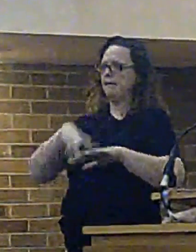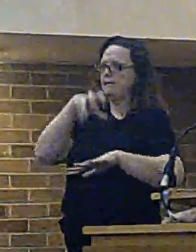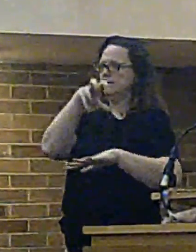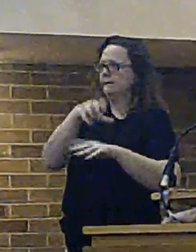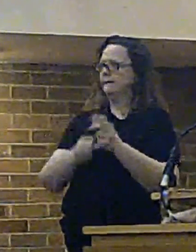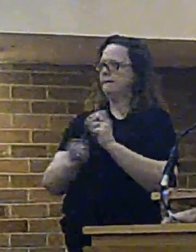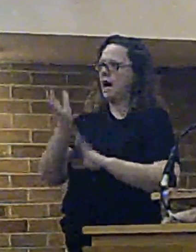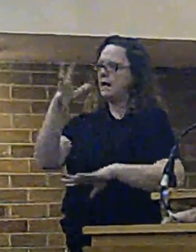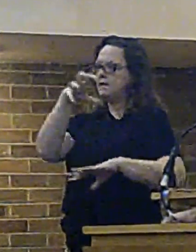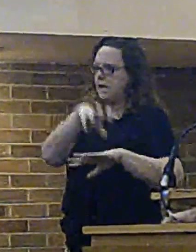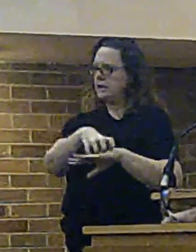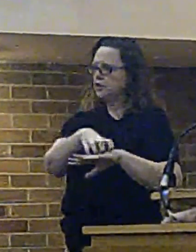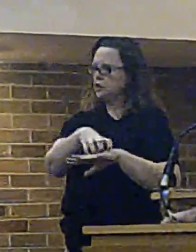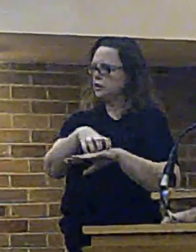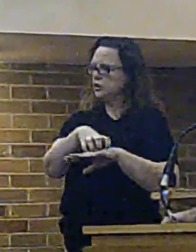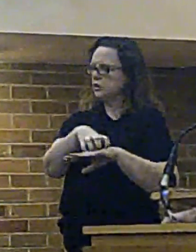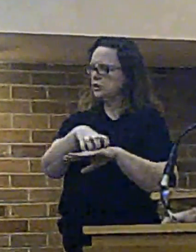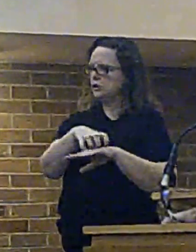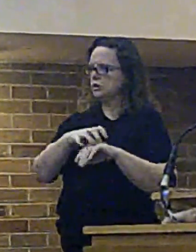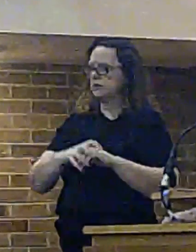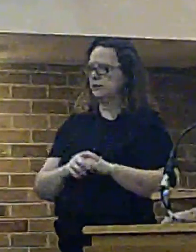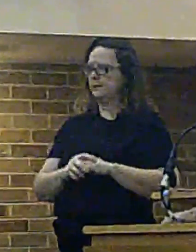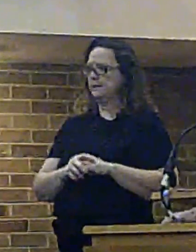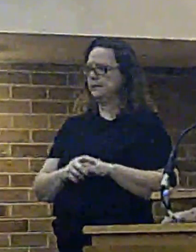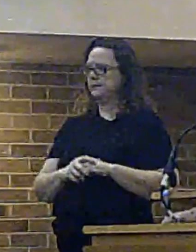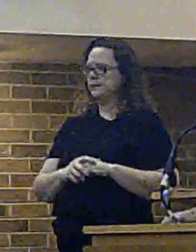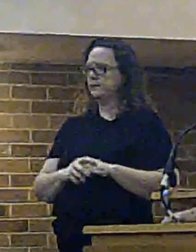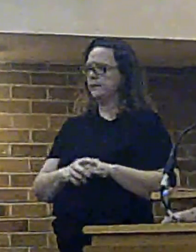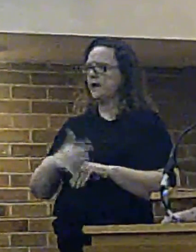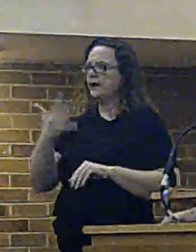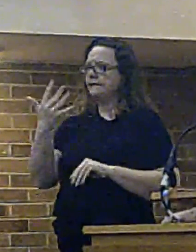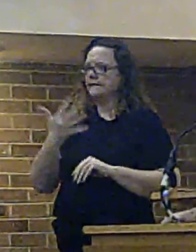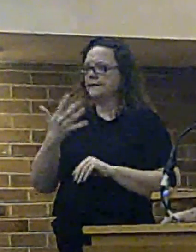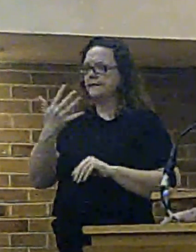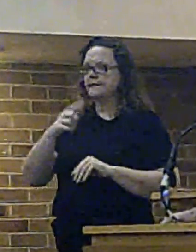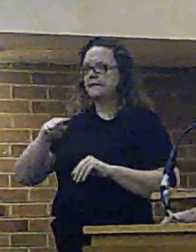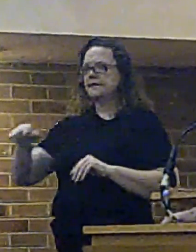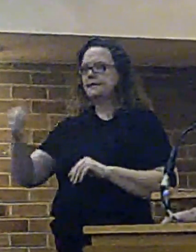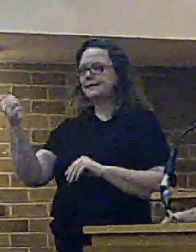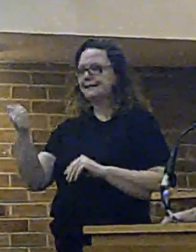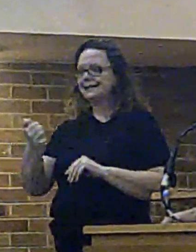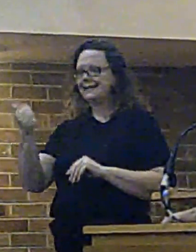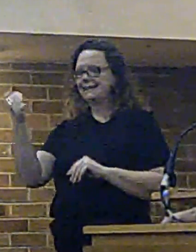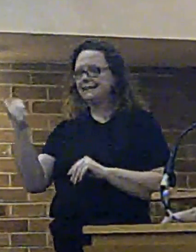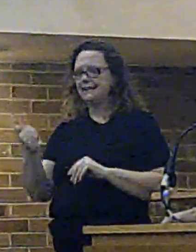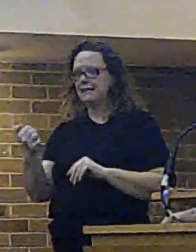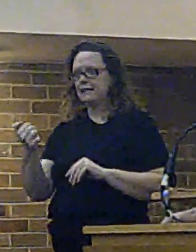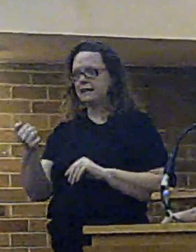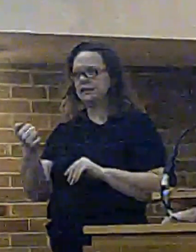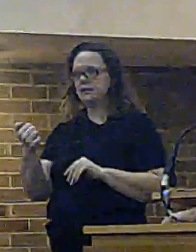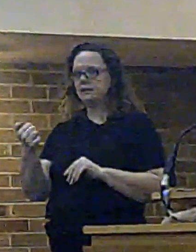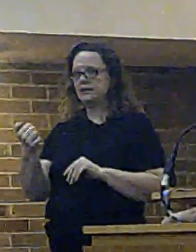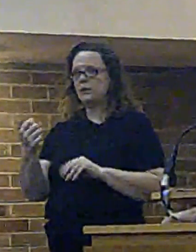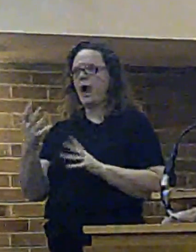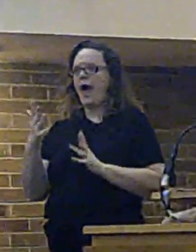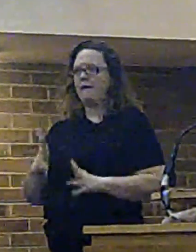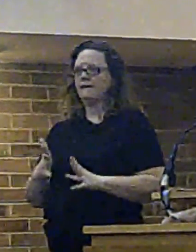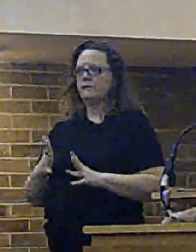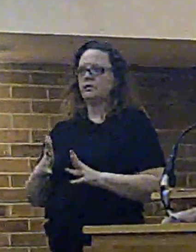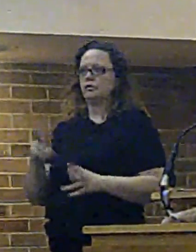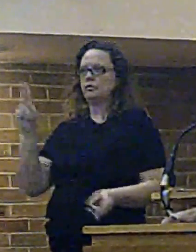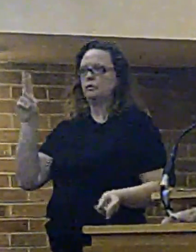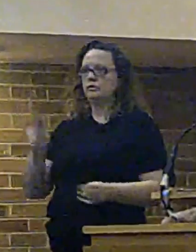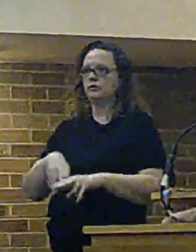The savings that we're going to need to deliver in 15-16 will mean that we have no other choice but to reduce our stations down from